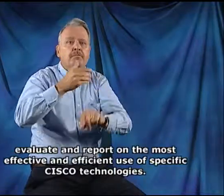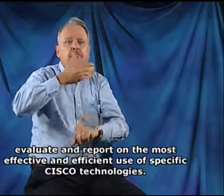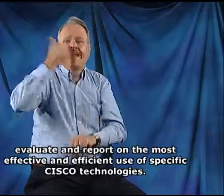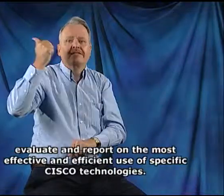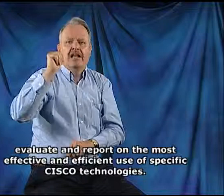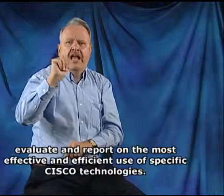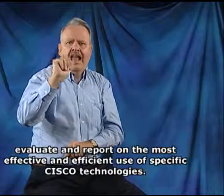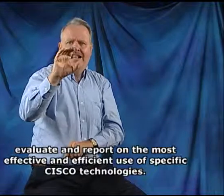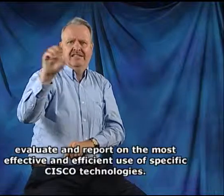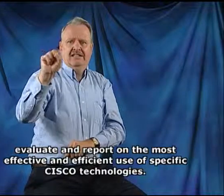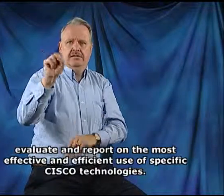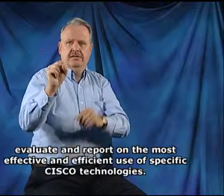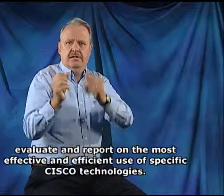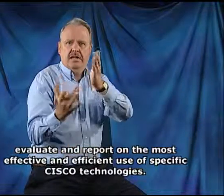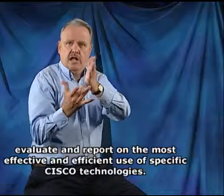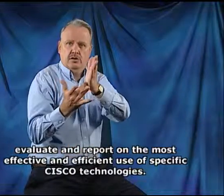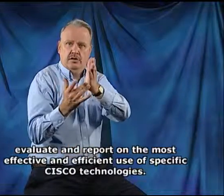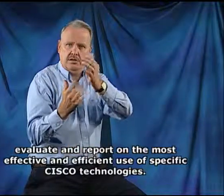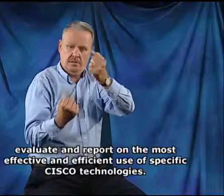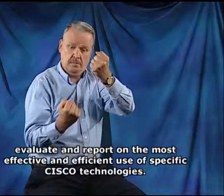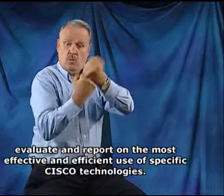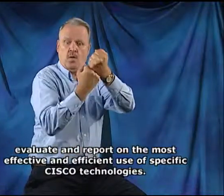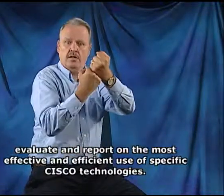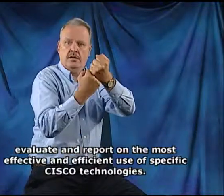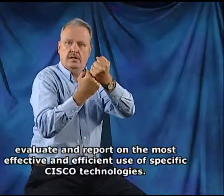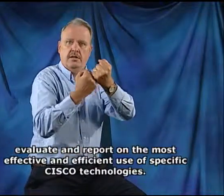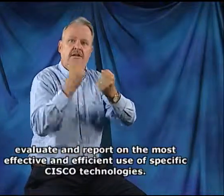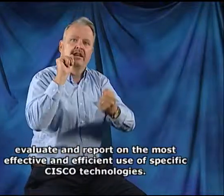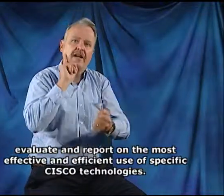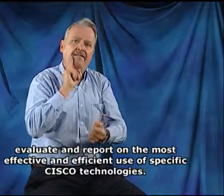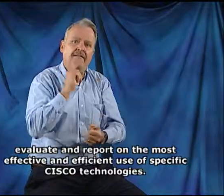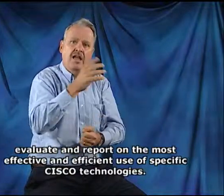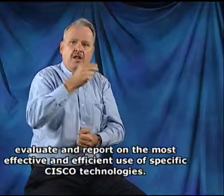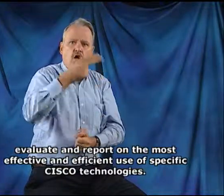report on the most effective and efficient use of specific Cisco technologies.